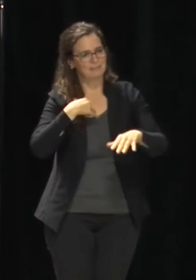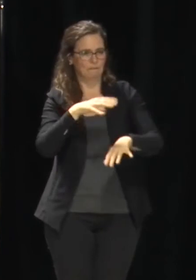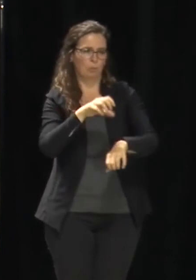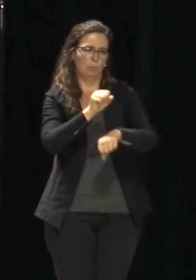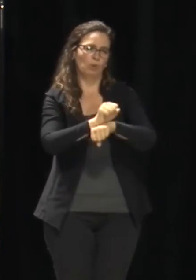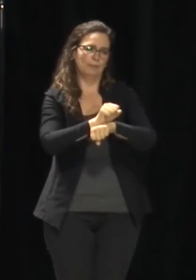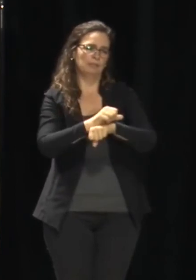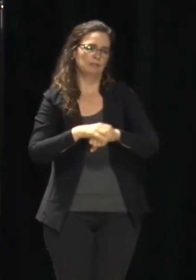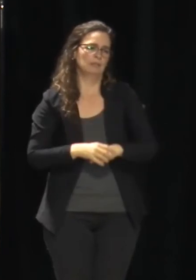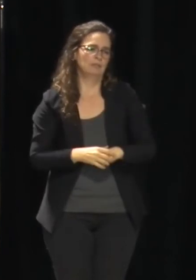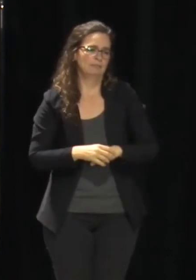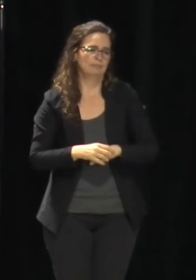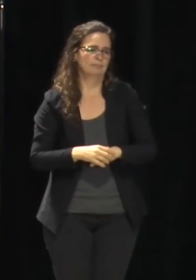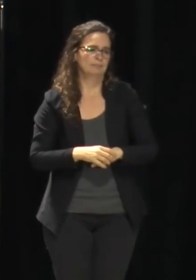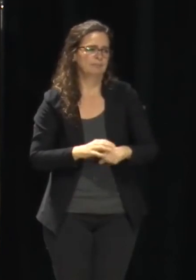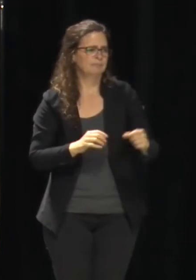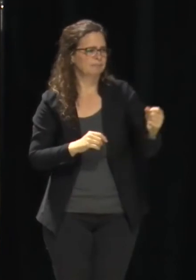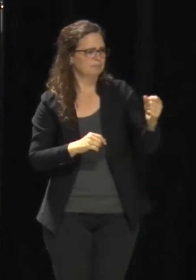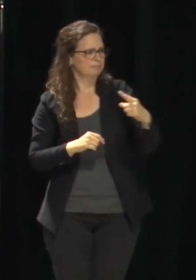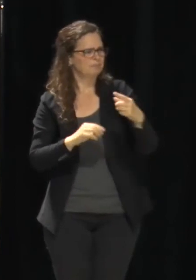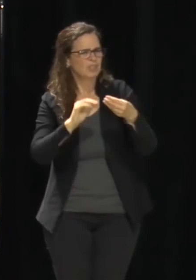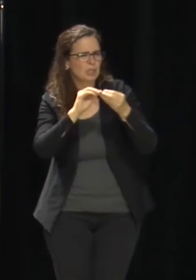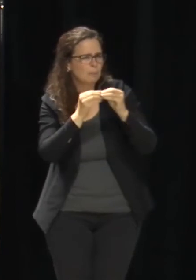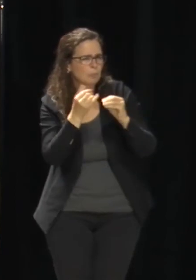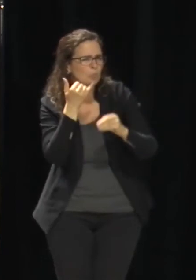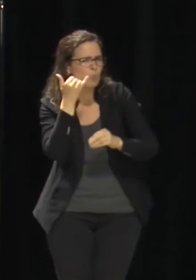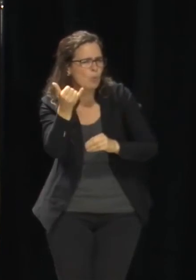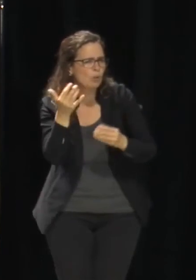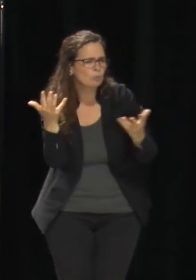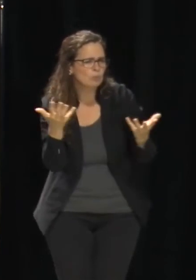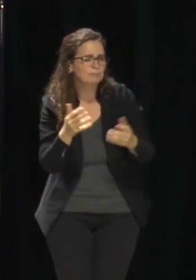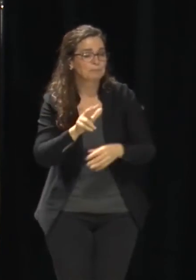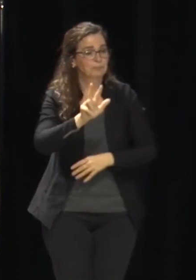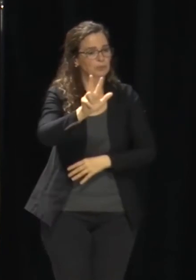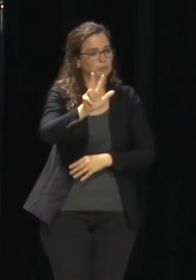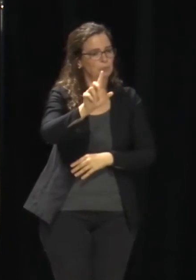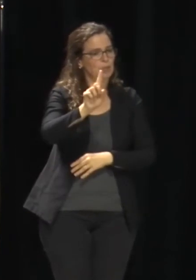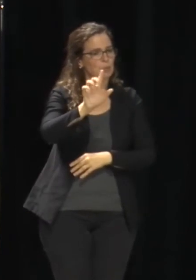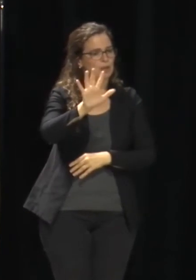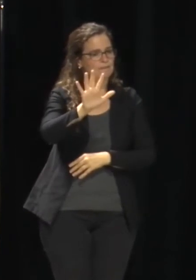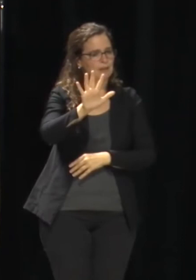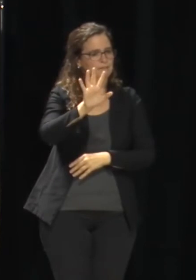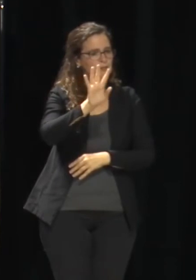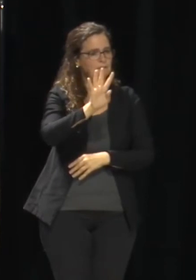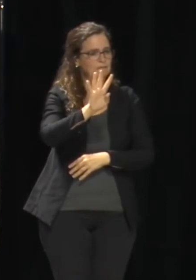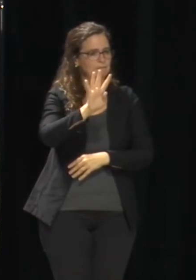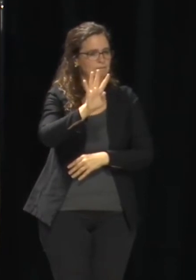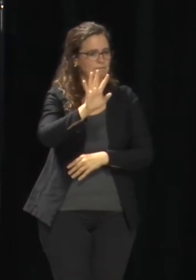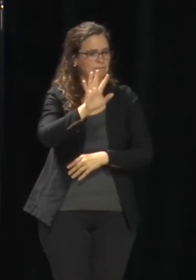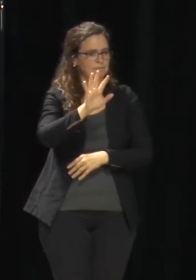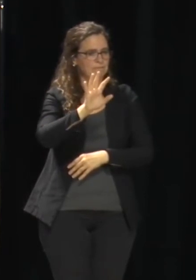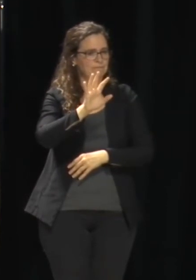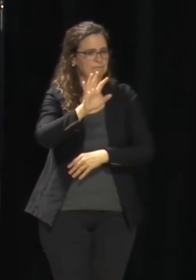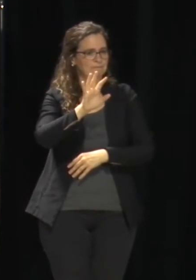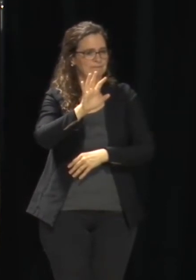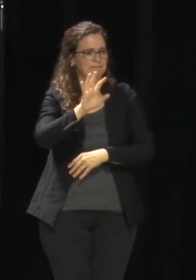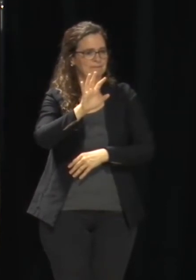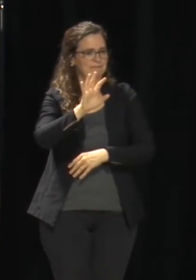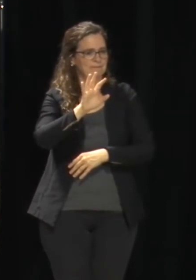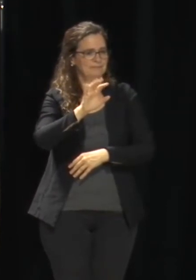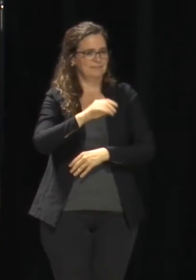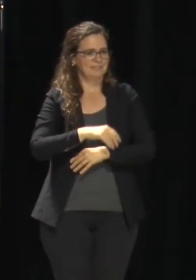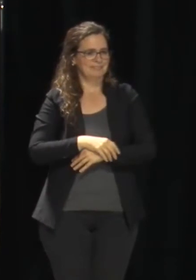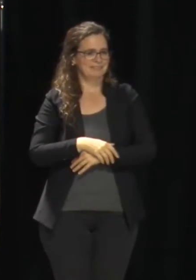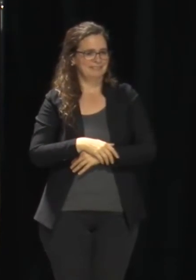They do. They do call. You call 315-464-2582. And you select option 4.